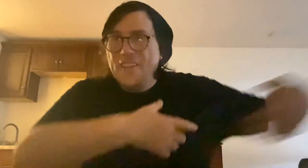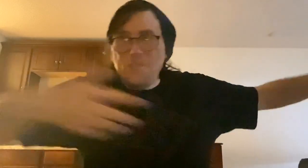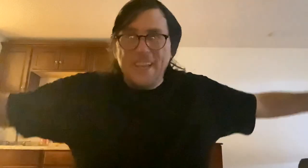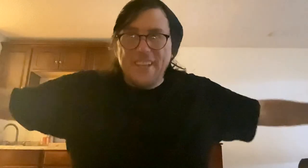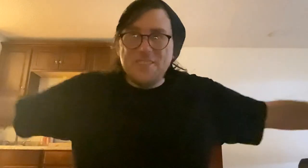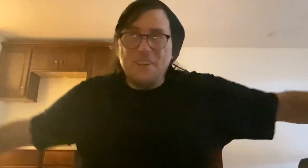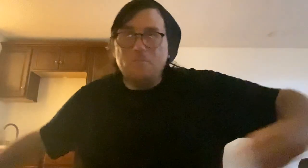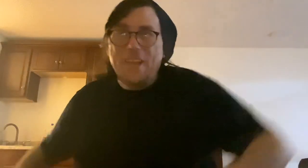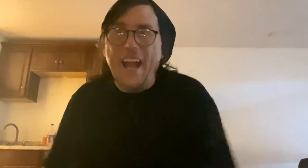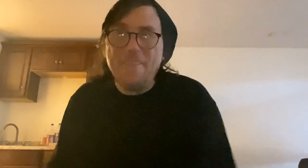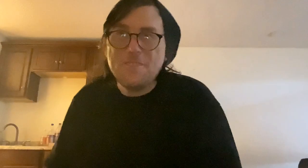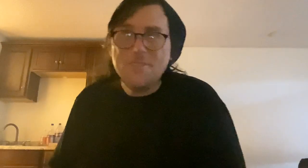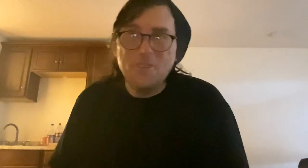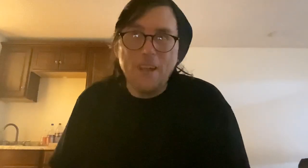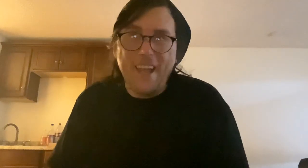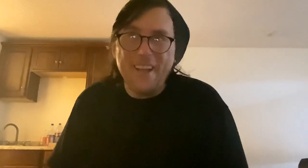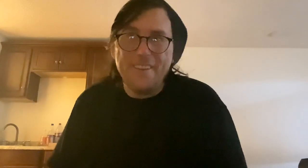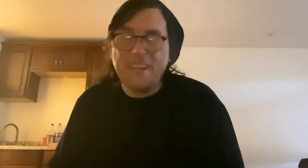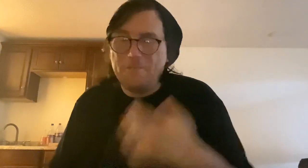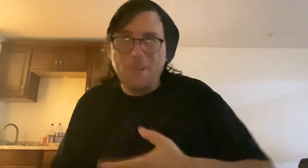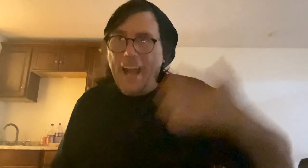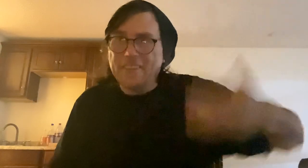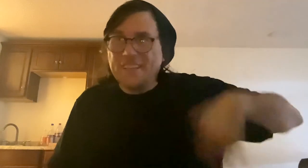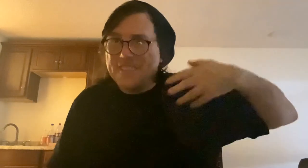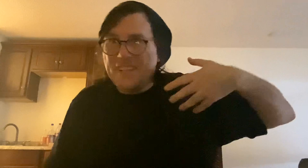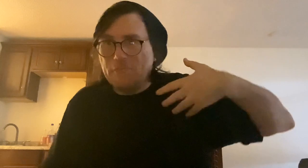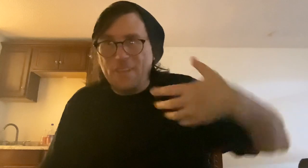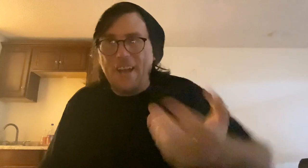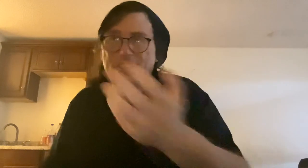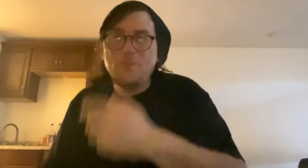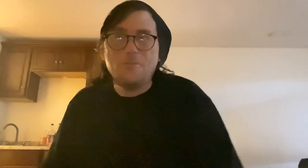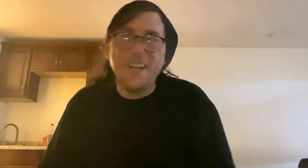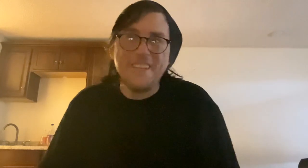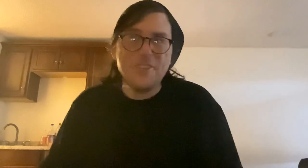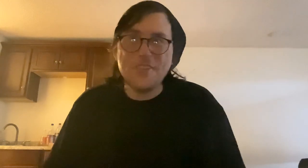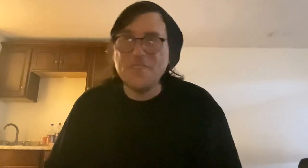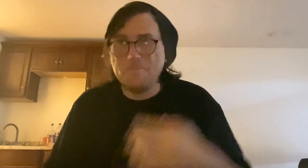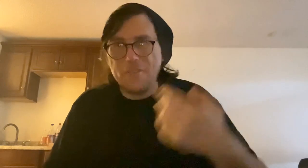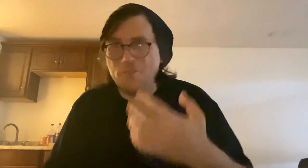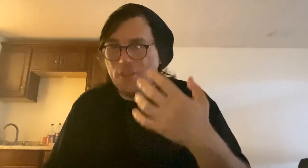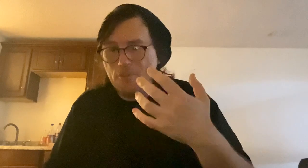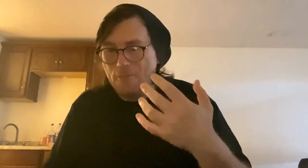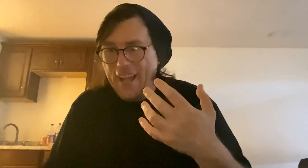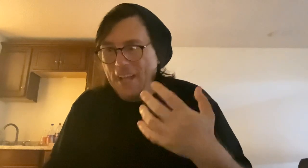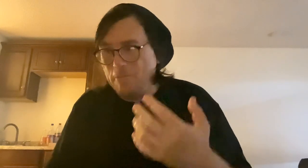other things of what you have to do. And if you're acting and stuff, you have to go through auditions. Make sure you have